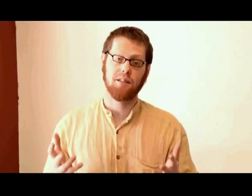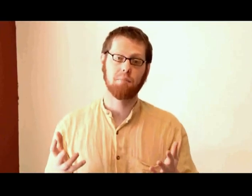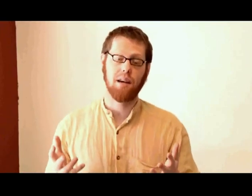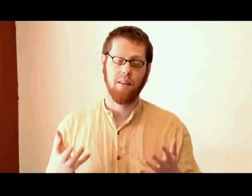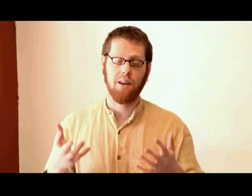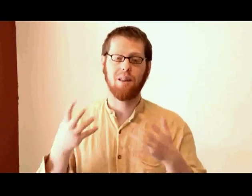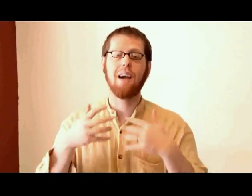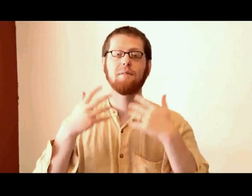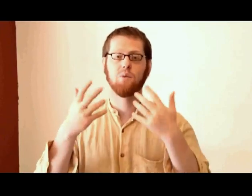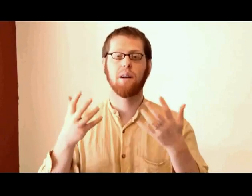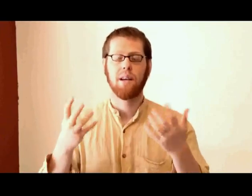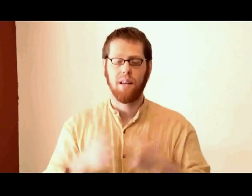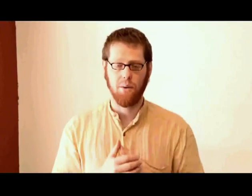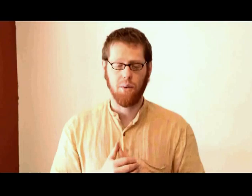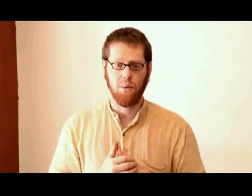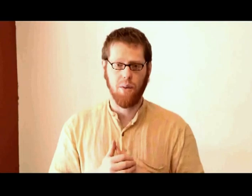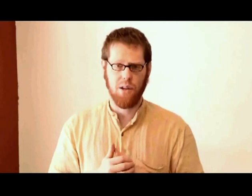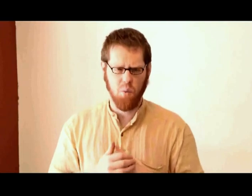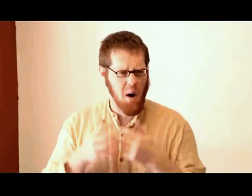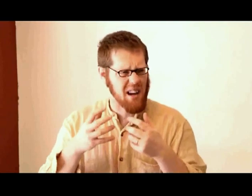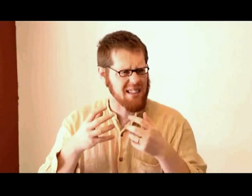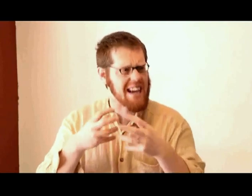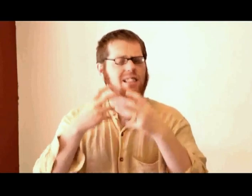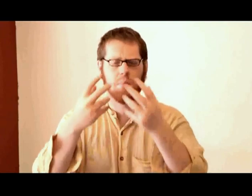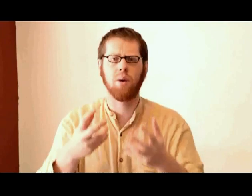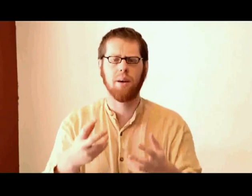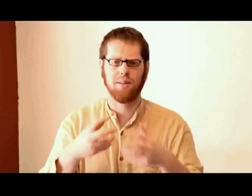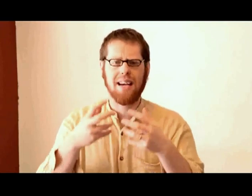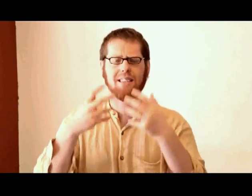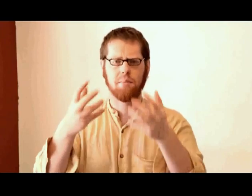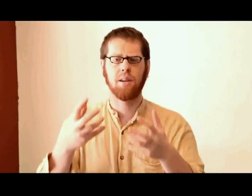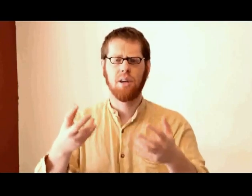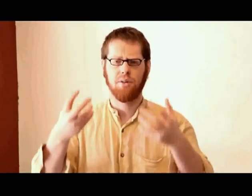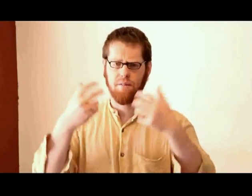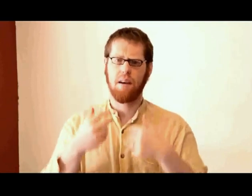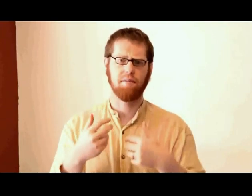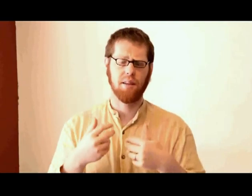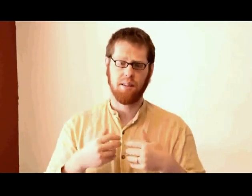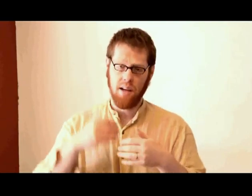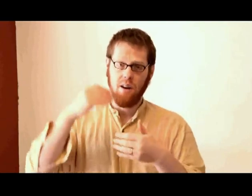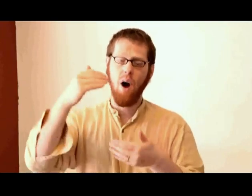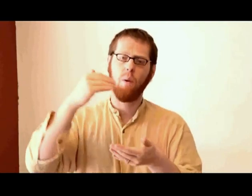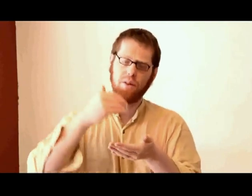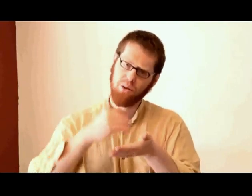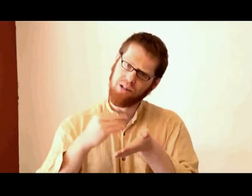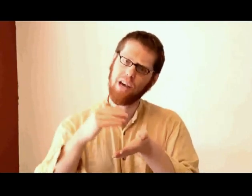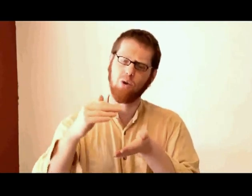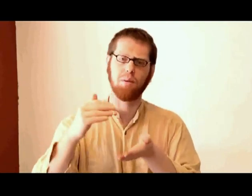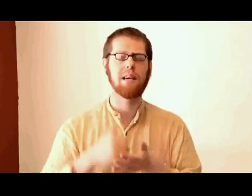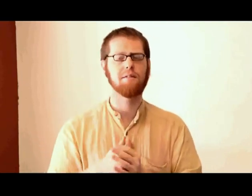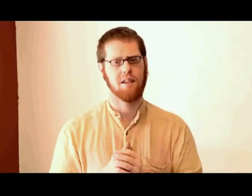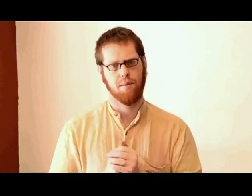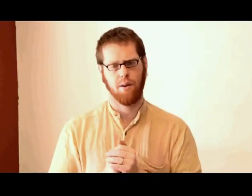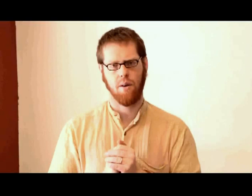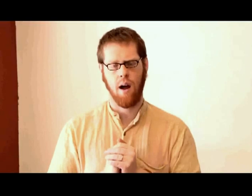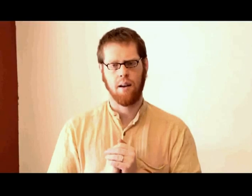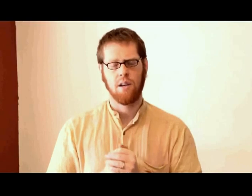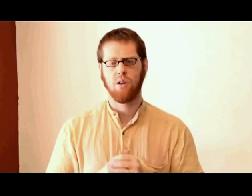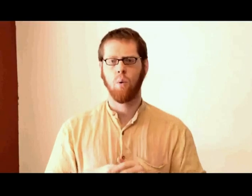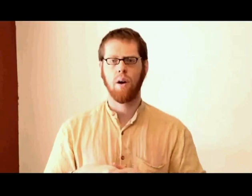speak, that your life is a testimony or a testament to your faithfulness, not whether you say you believe something or not. So we